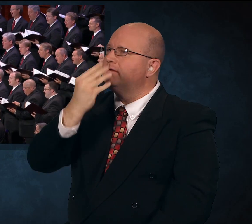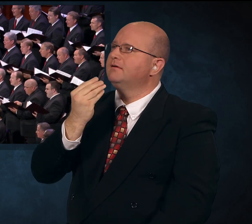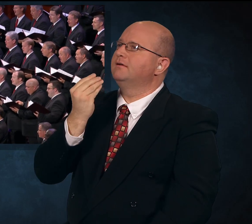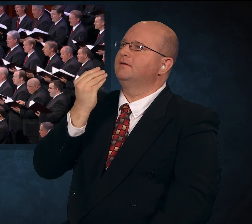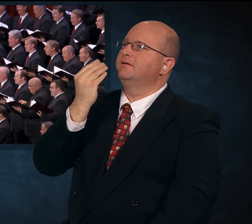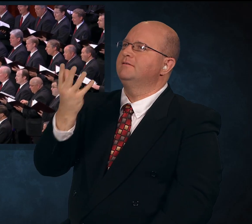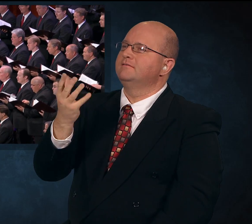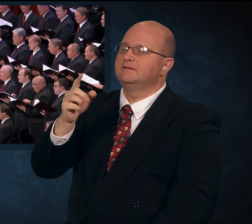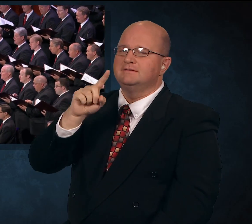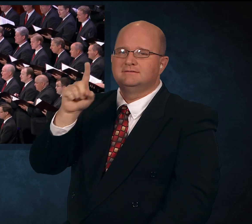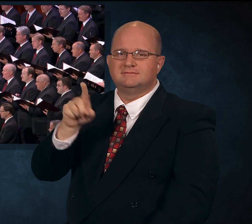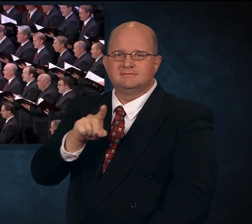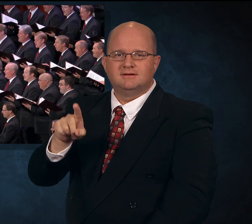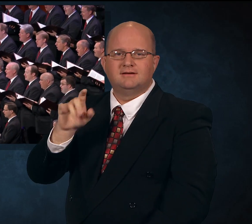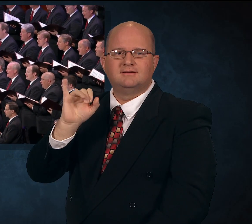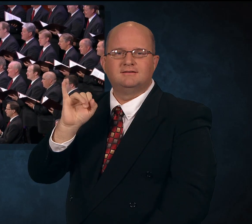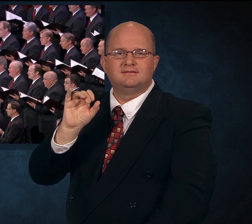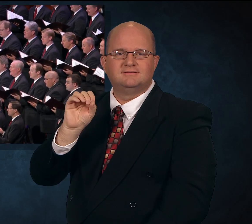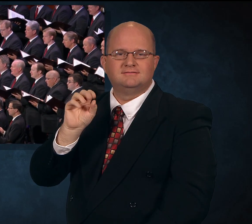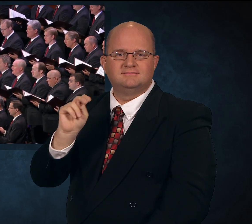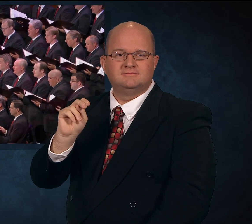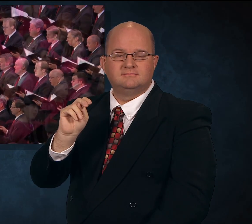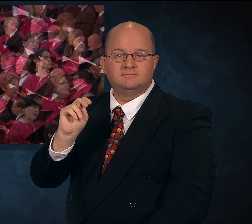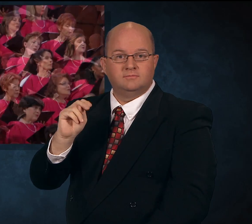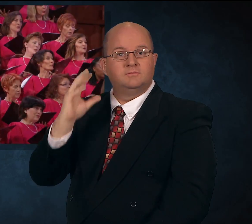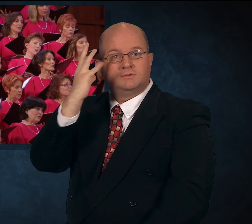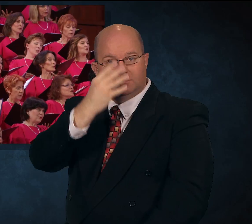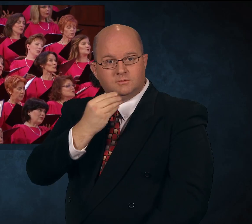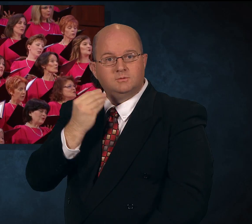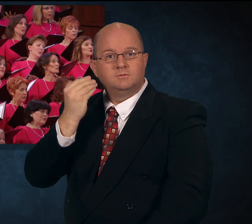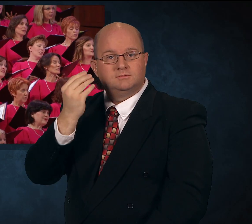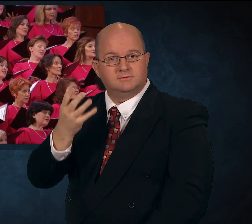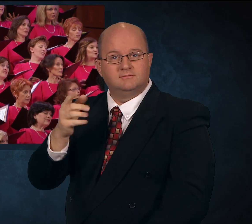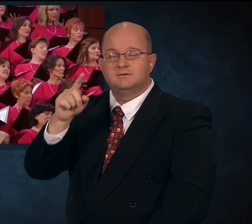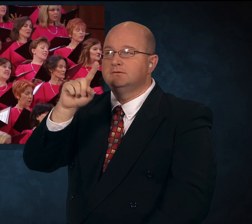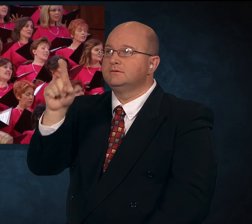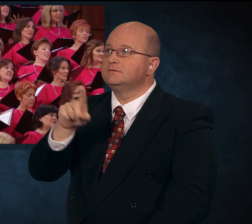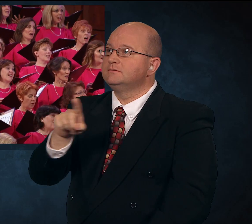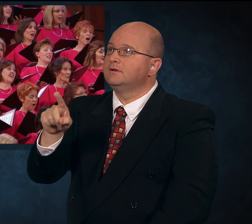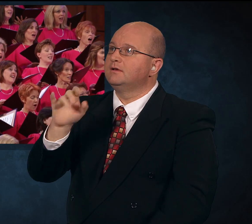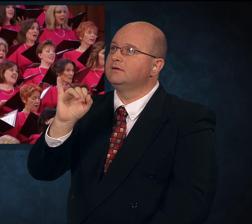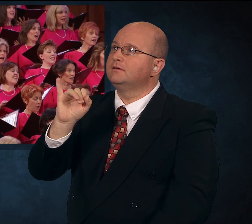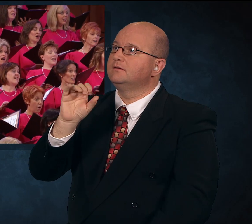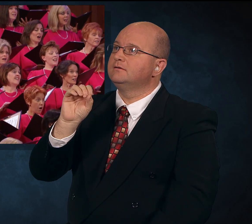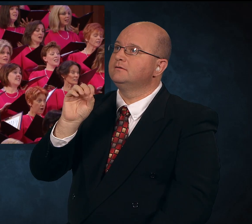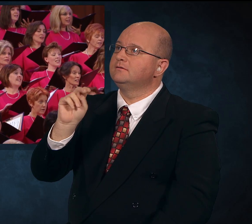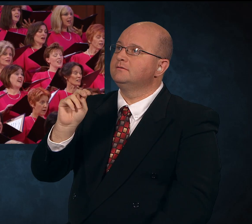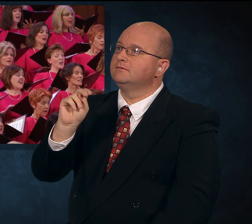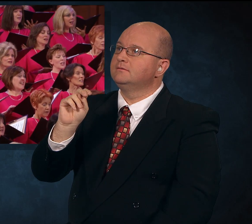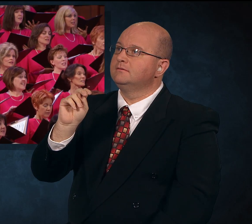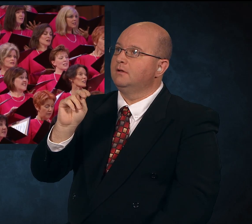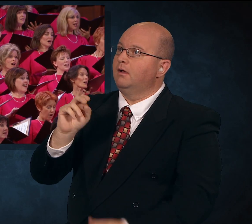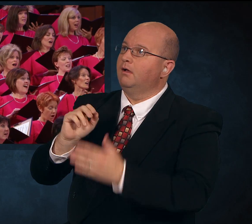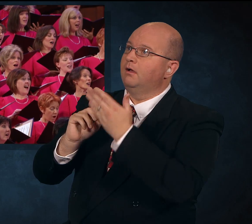lovely Sion, Beautiful Sion,